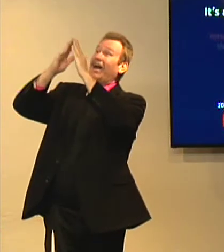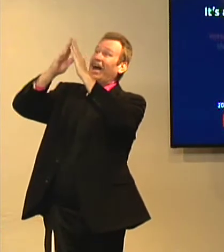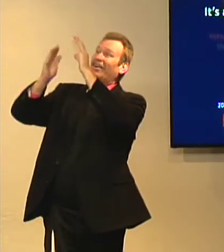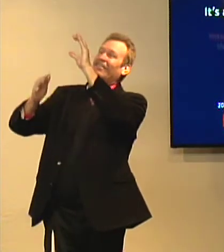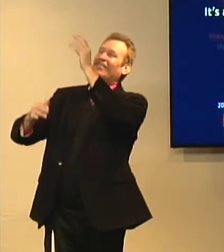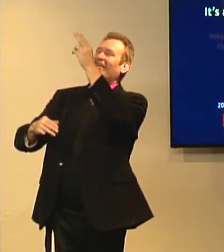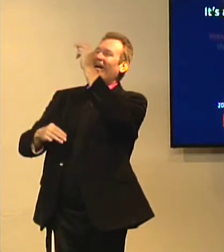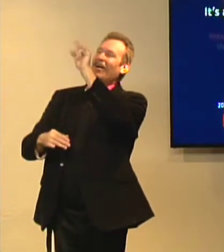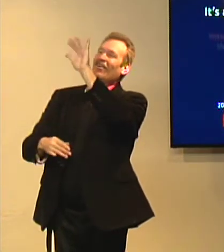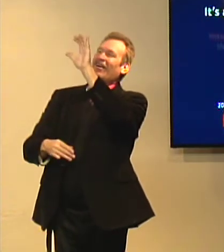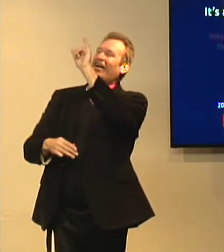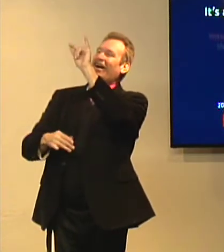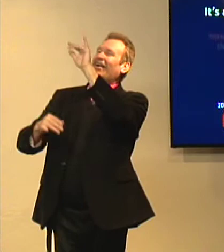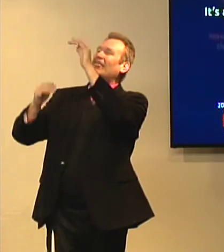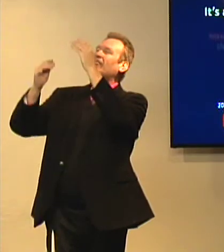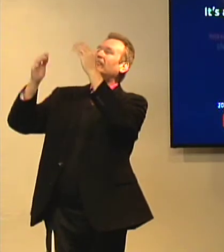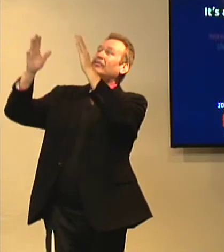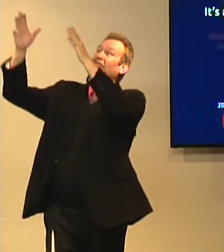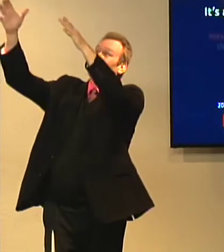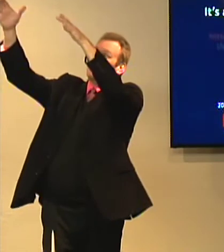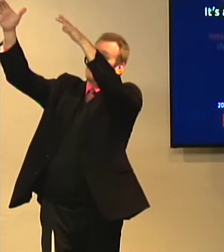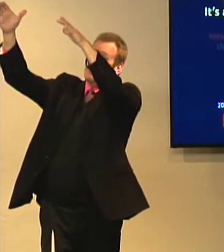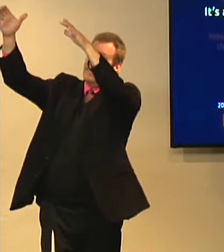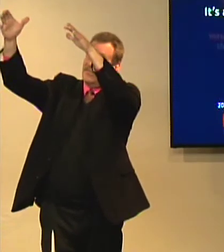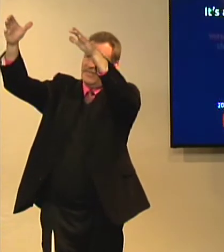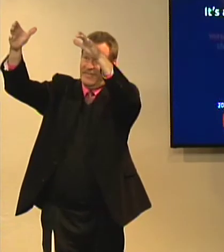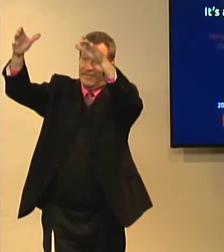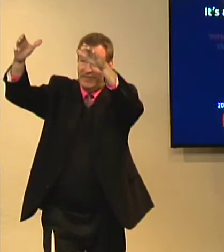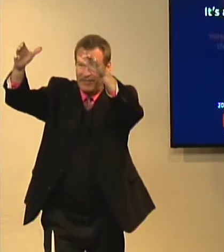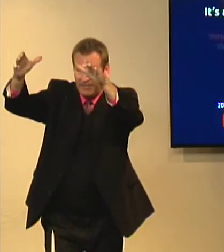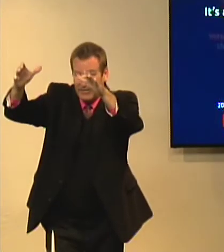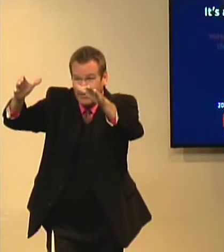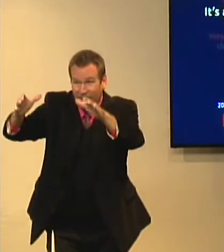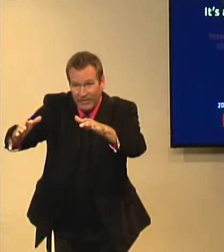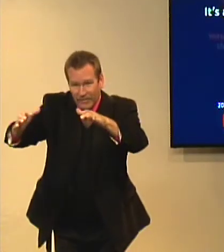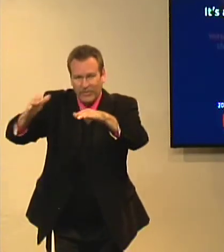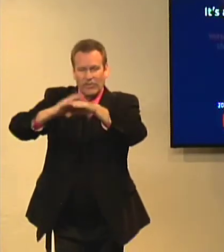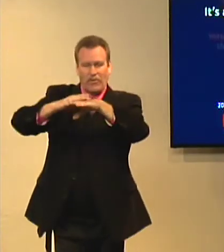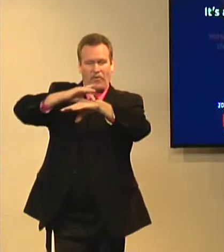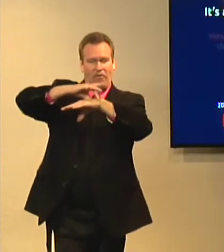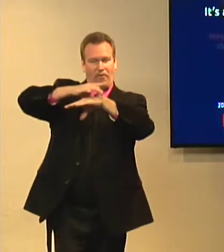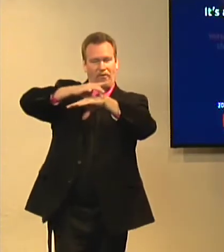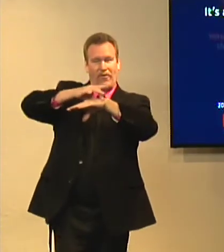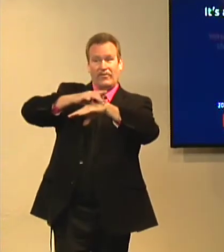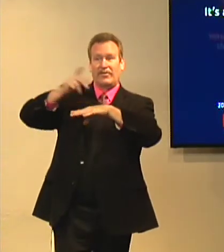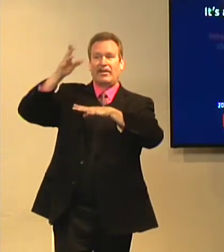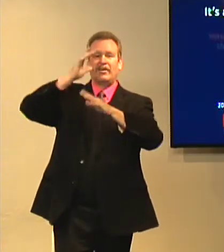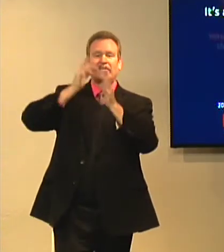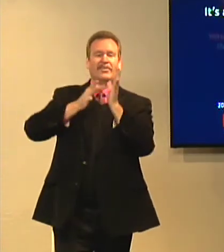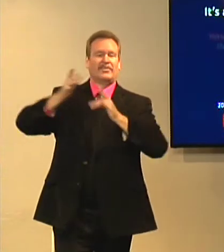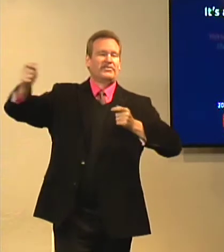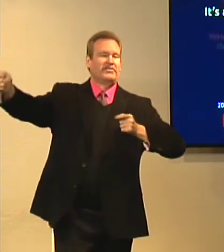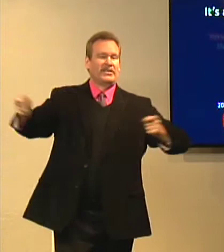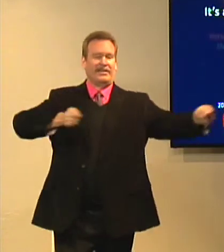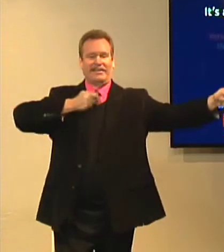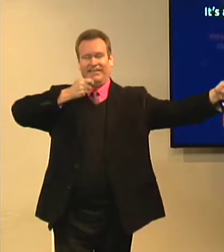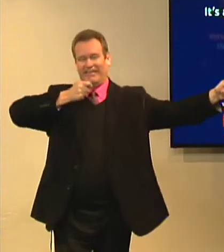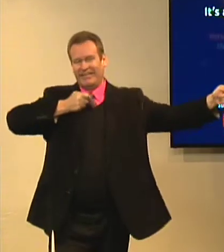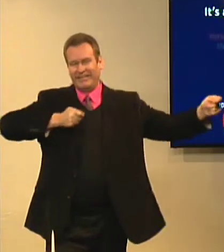But it talks about the shining city, Jerusalem, that comes down onto the earth and Jesus Christ will reign